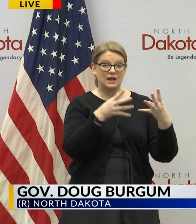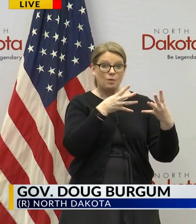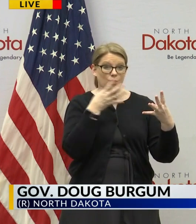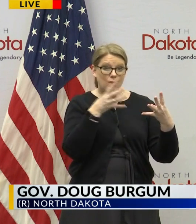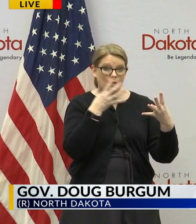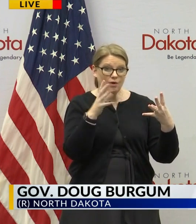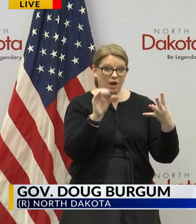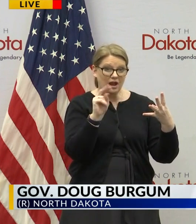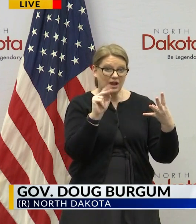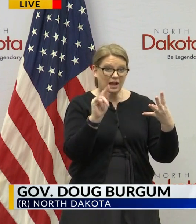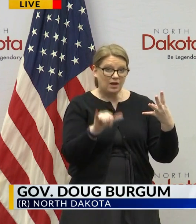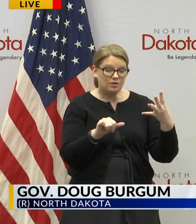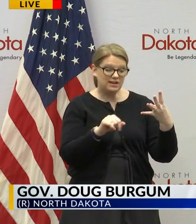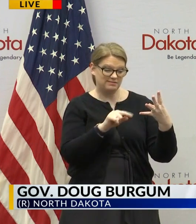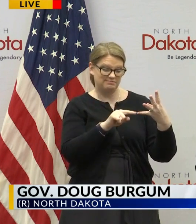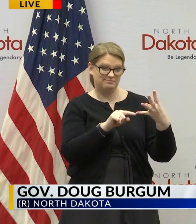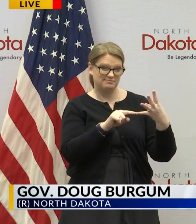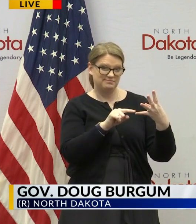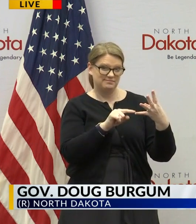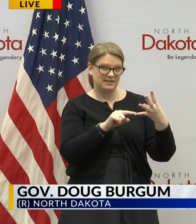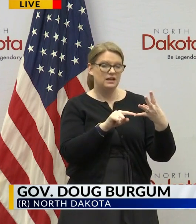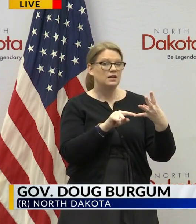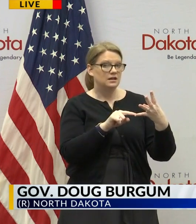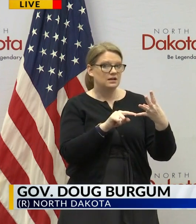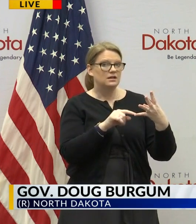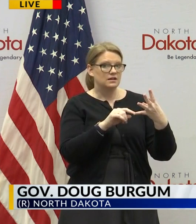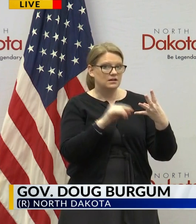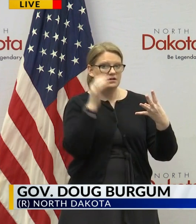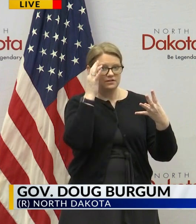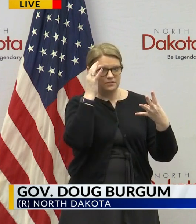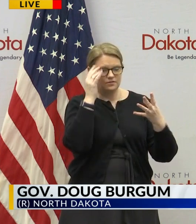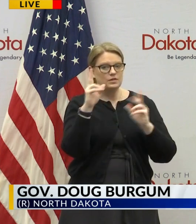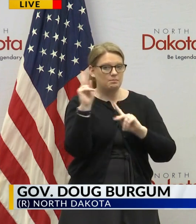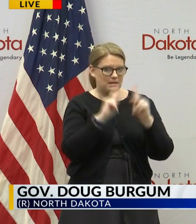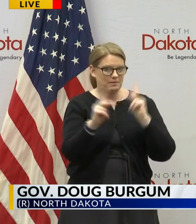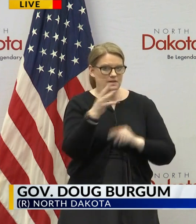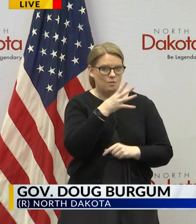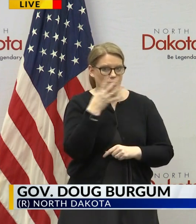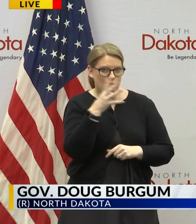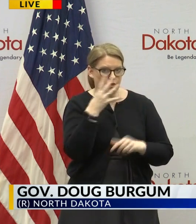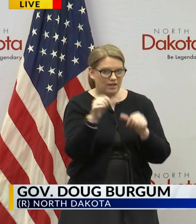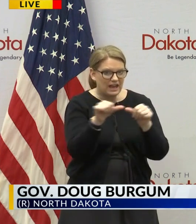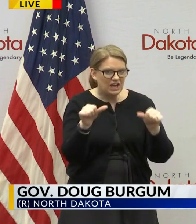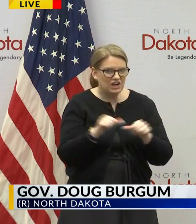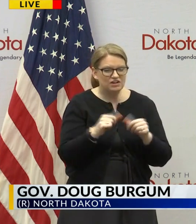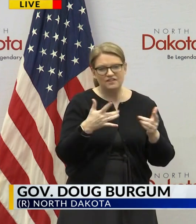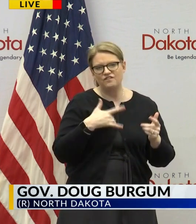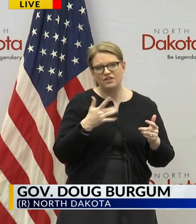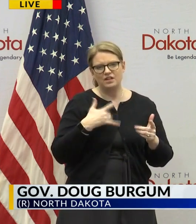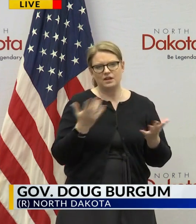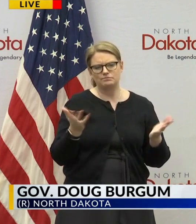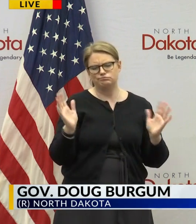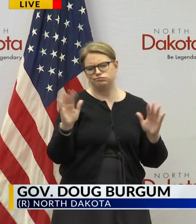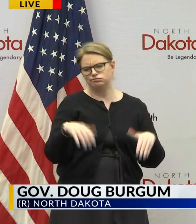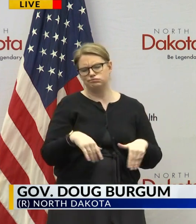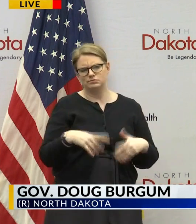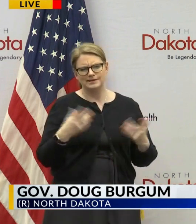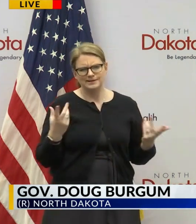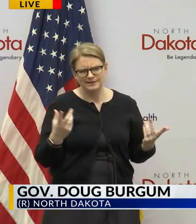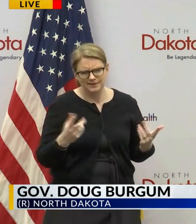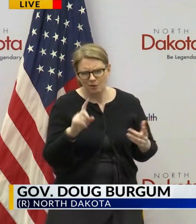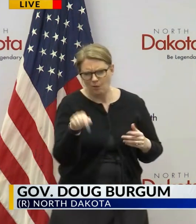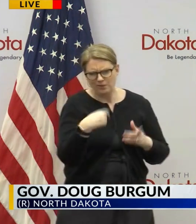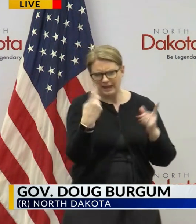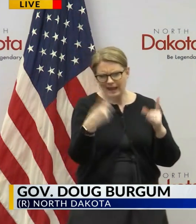counties but I would just use this as a an indication for those people in our rural area that think that this is something that only happens in